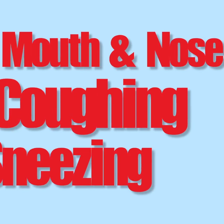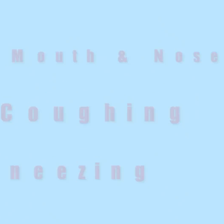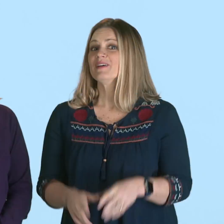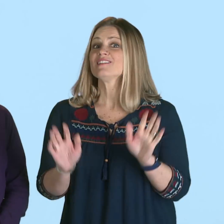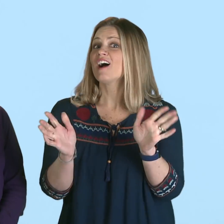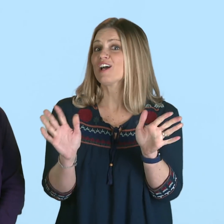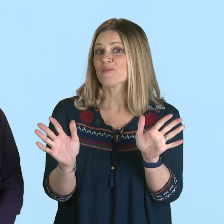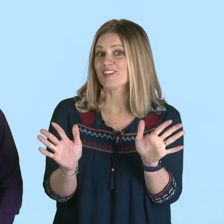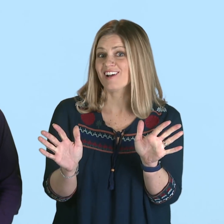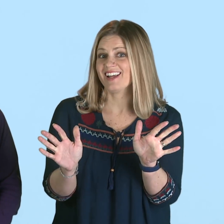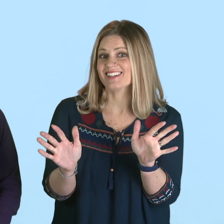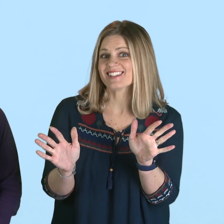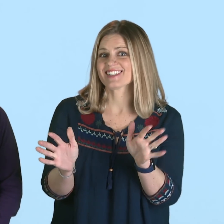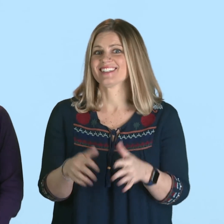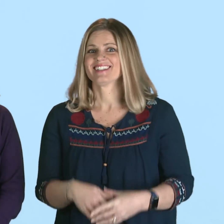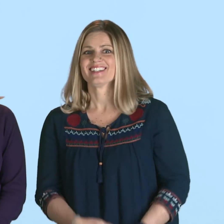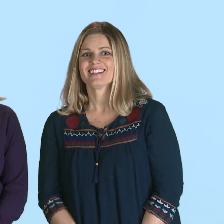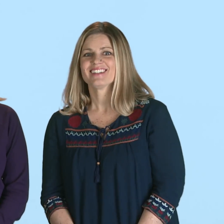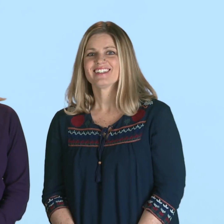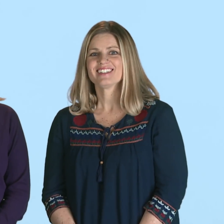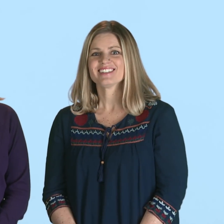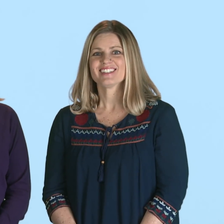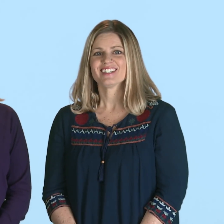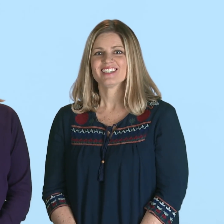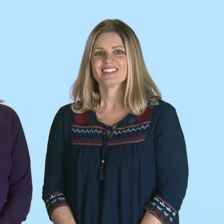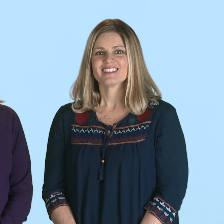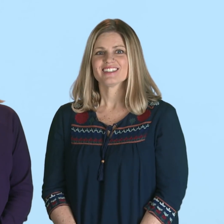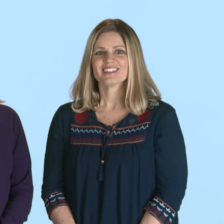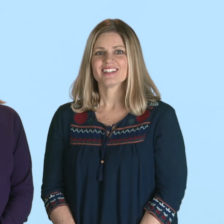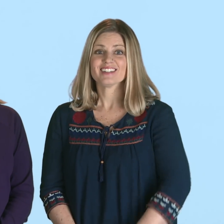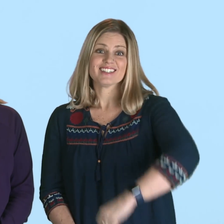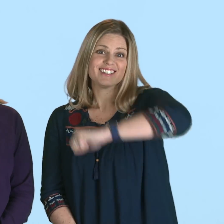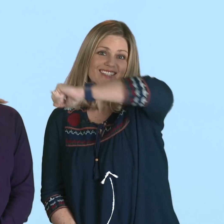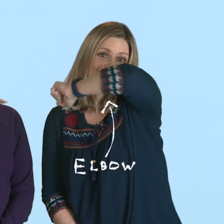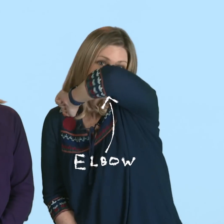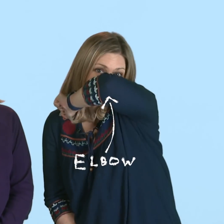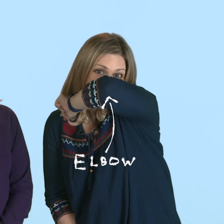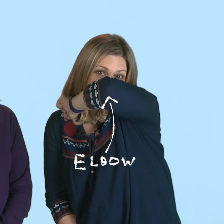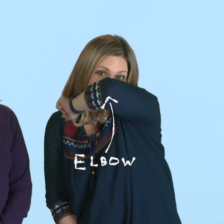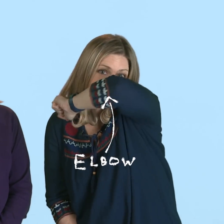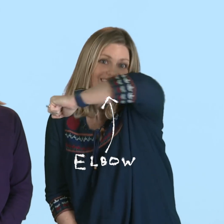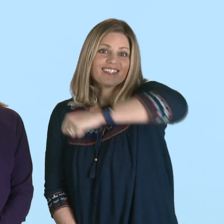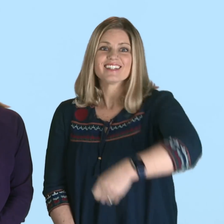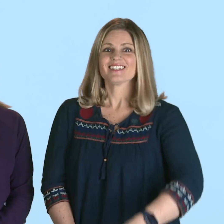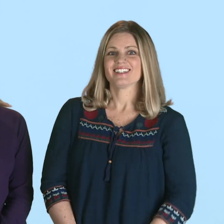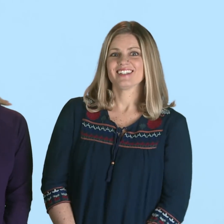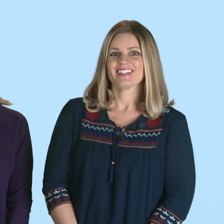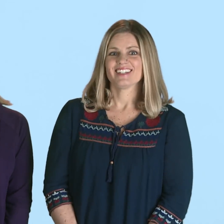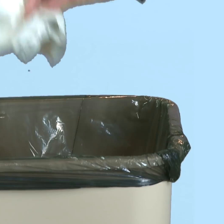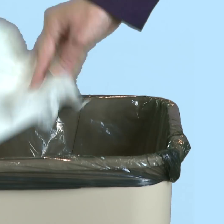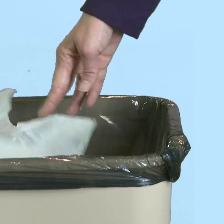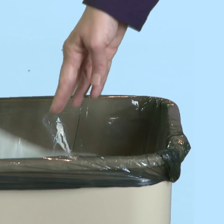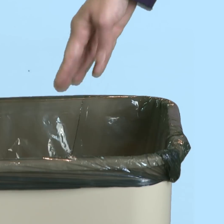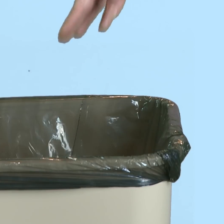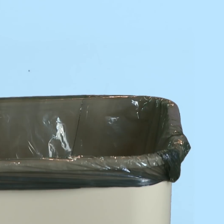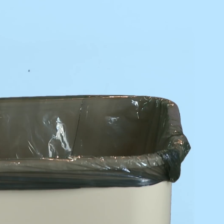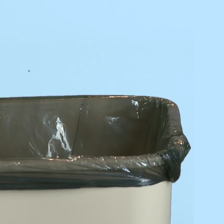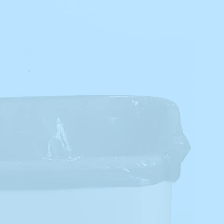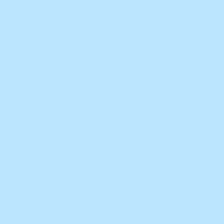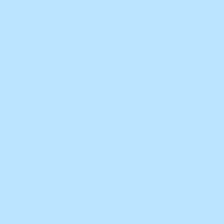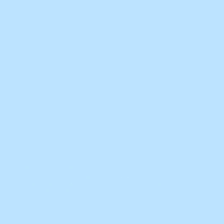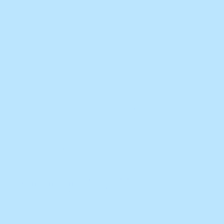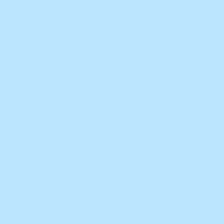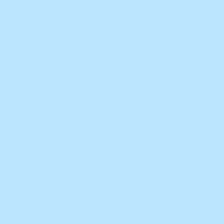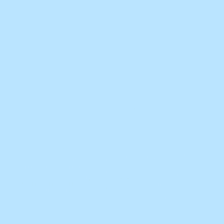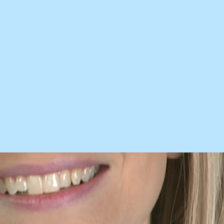sneezing but not with your hands. Use tissues or cough and sneeze into your elbow. Don't forget to throw your tissues away.